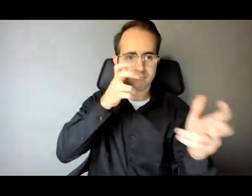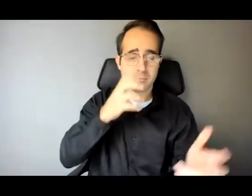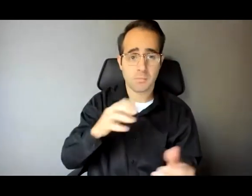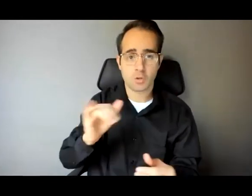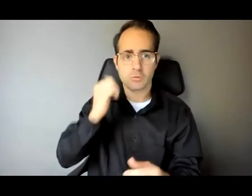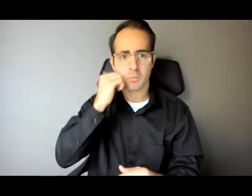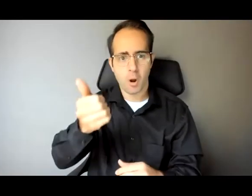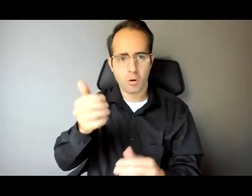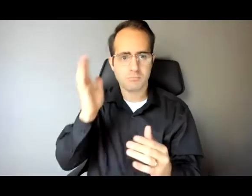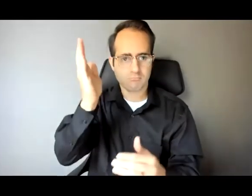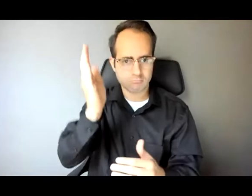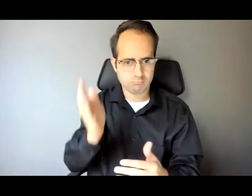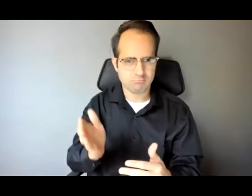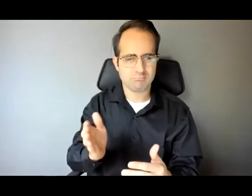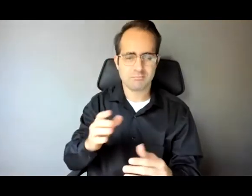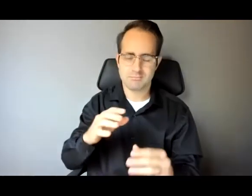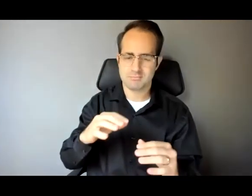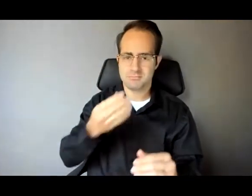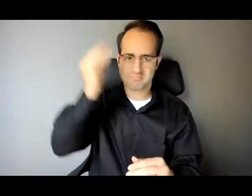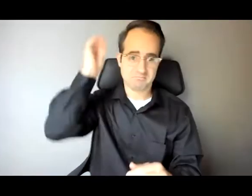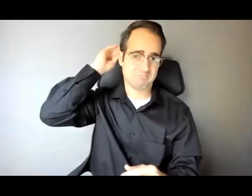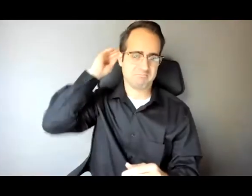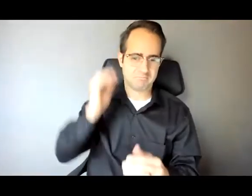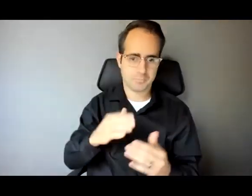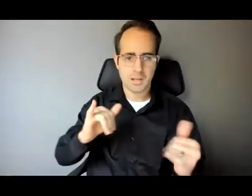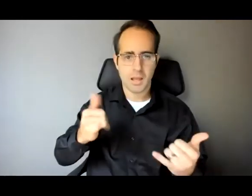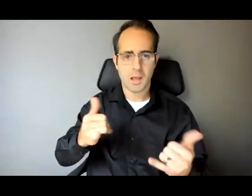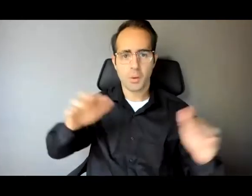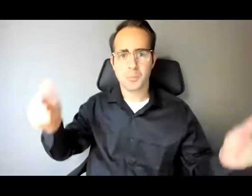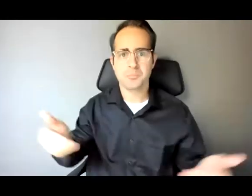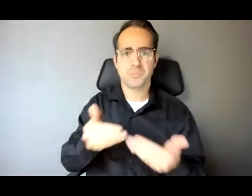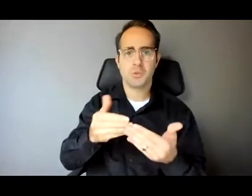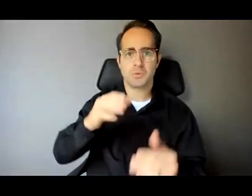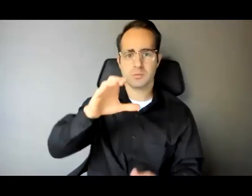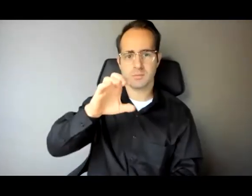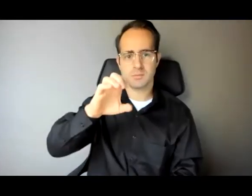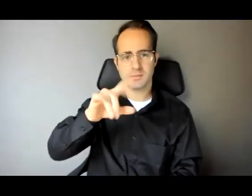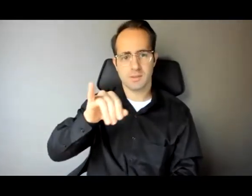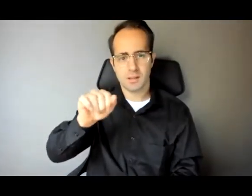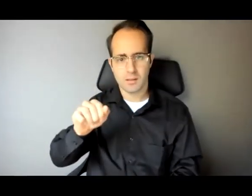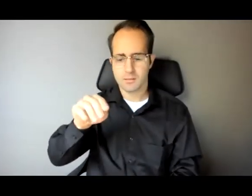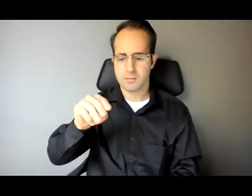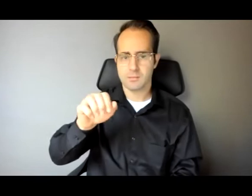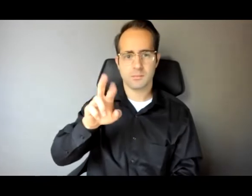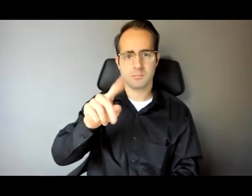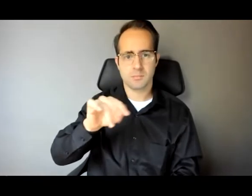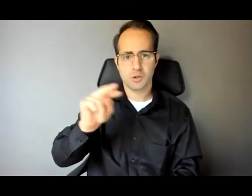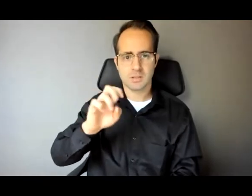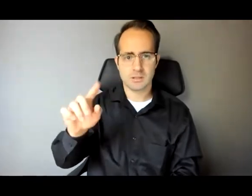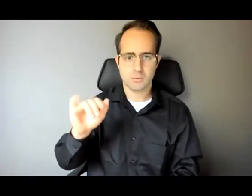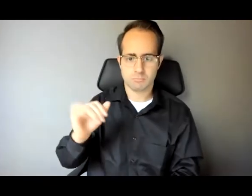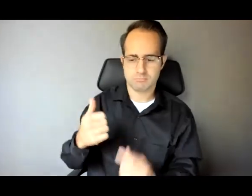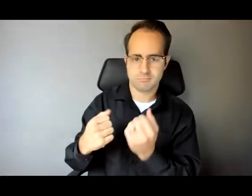introduce Celia Martinez, who is my colleague in the Office of Equity and Student Success,